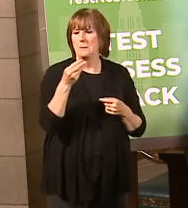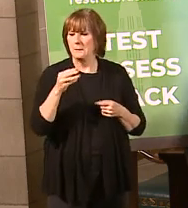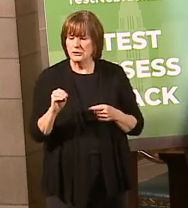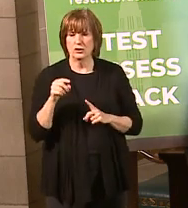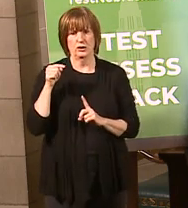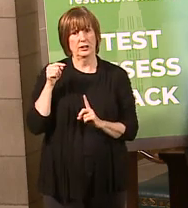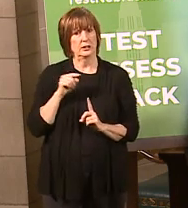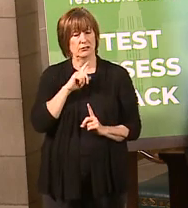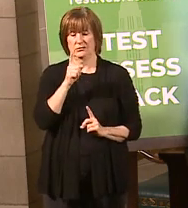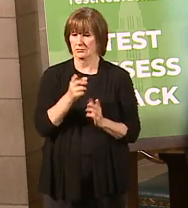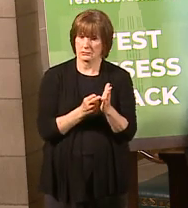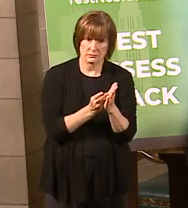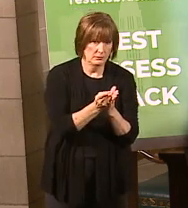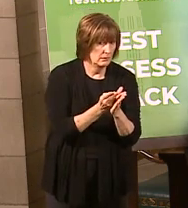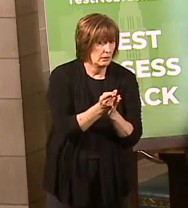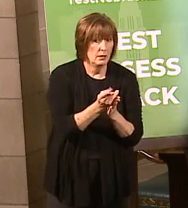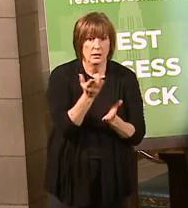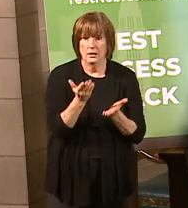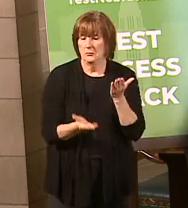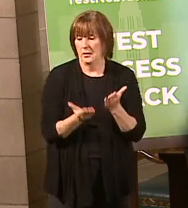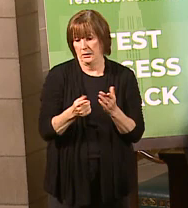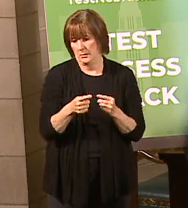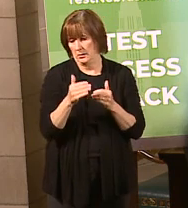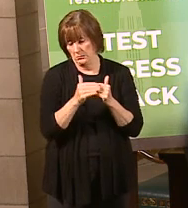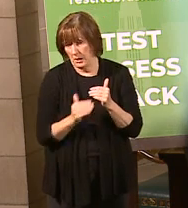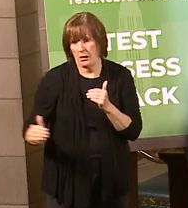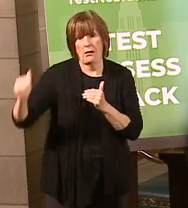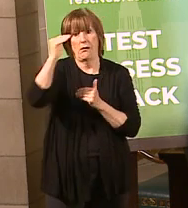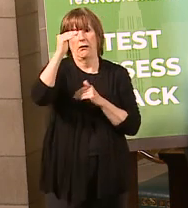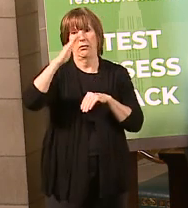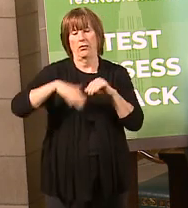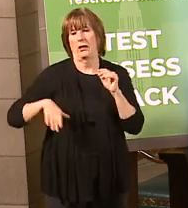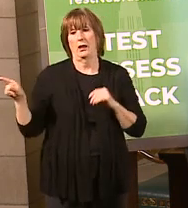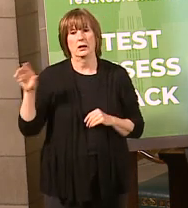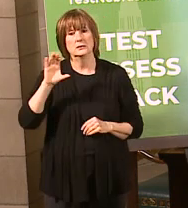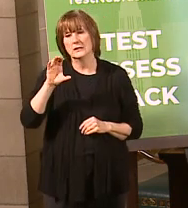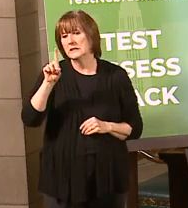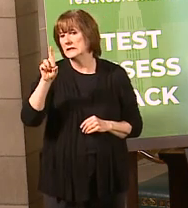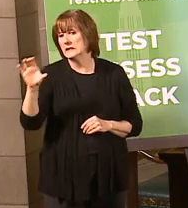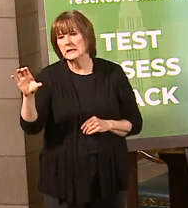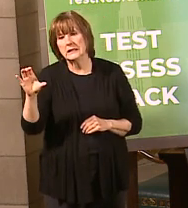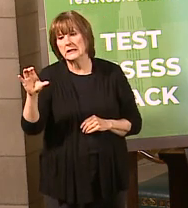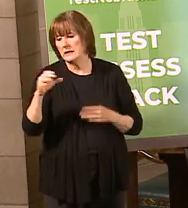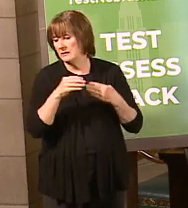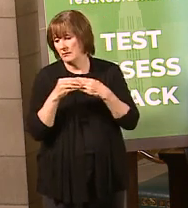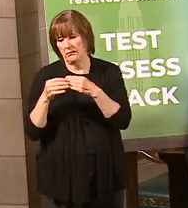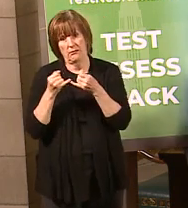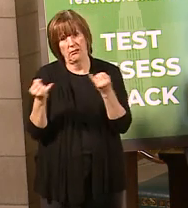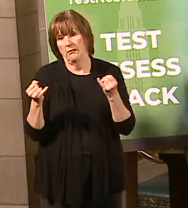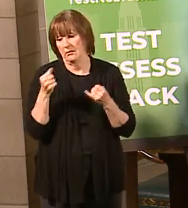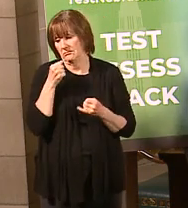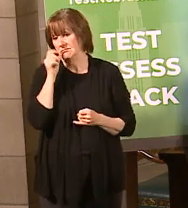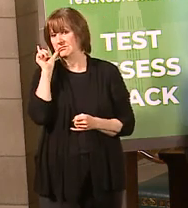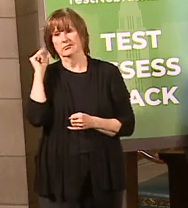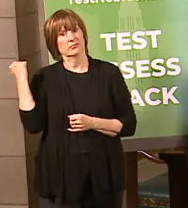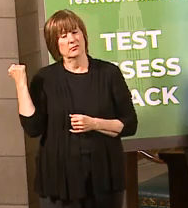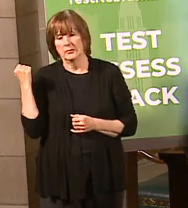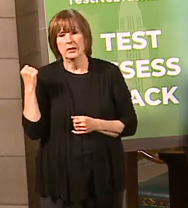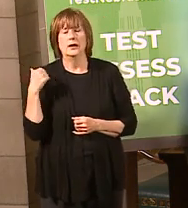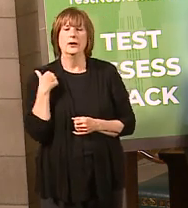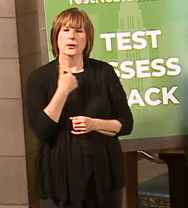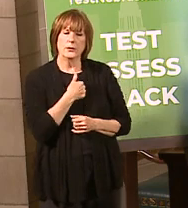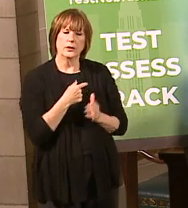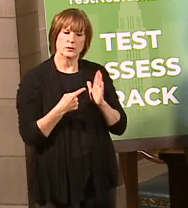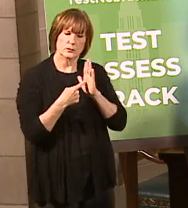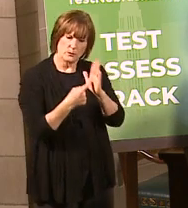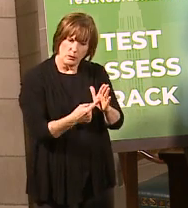this is what, and actually, frankly, it probably goes a little beyond what the CDC guidelines that came out, I think, yesterday or the day before were. This is what we're